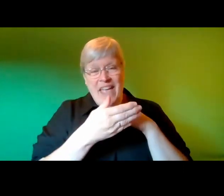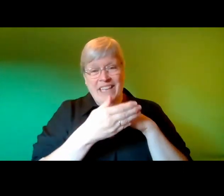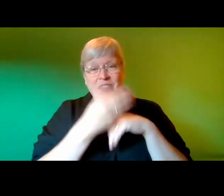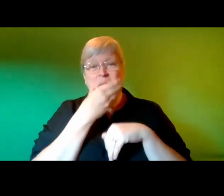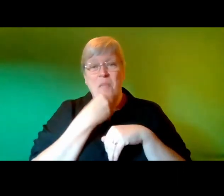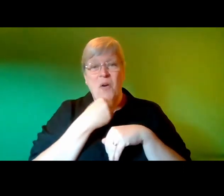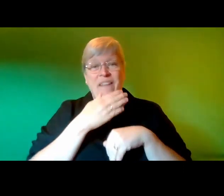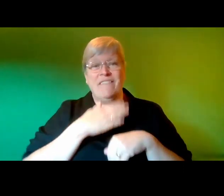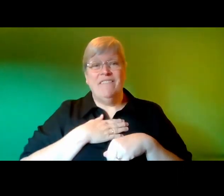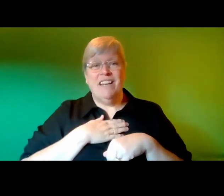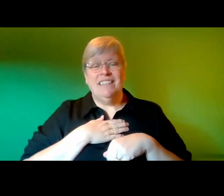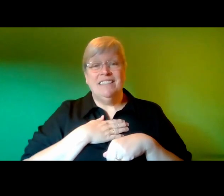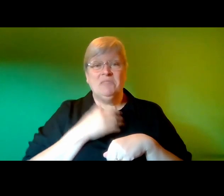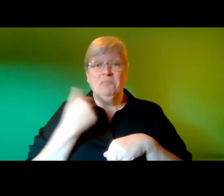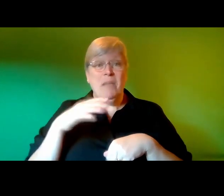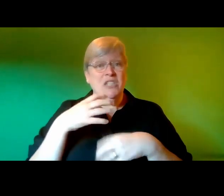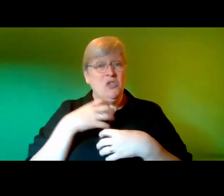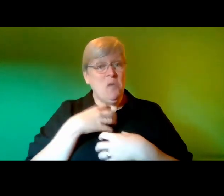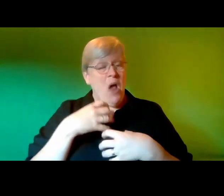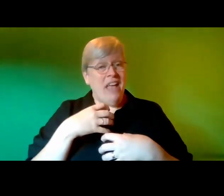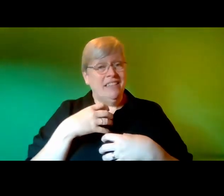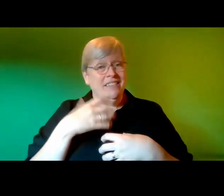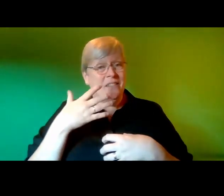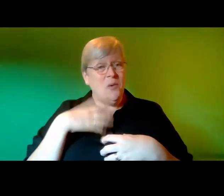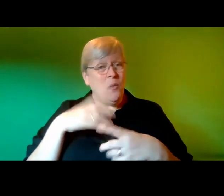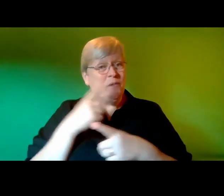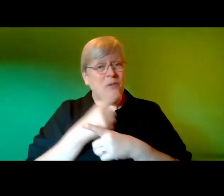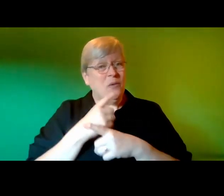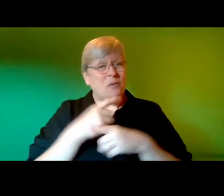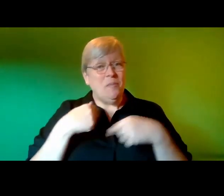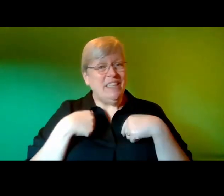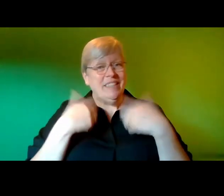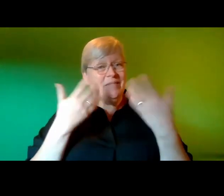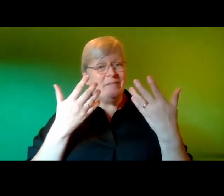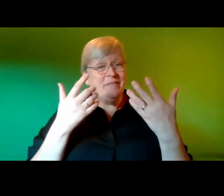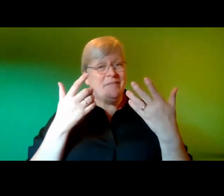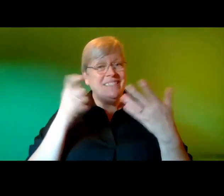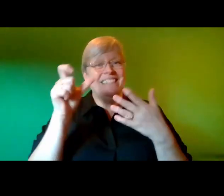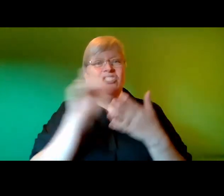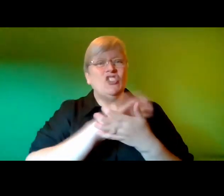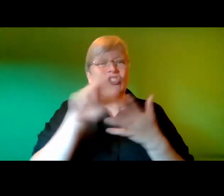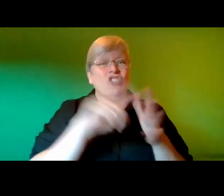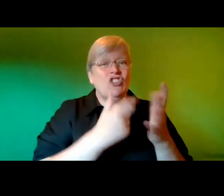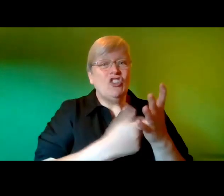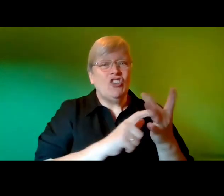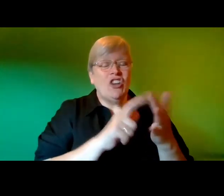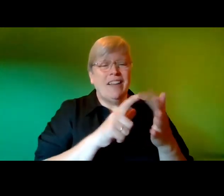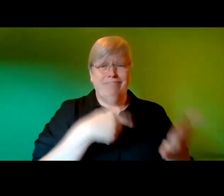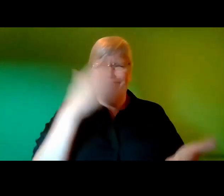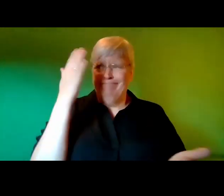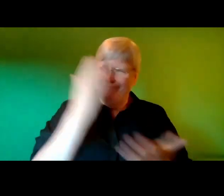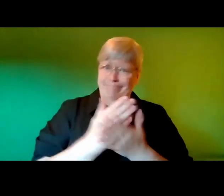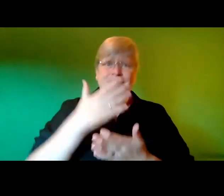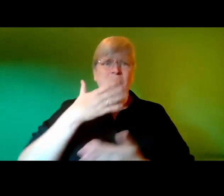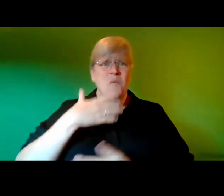i was just surprised that you wanted to talk to me charlie smiles softly of course i wanted to